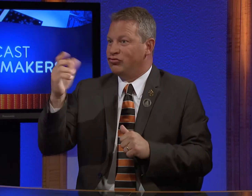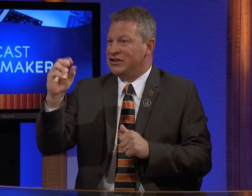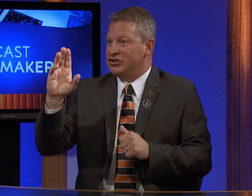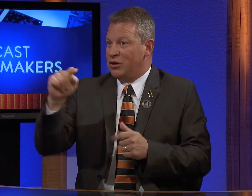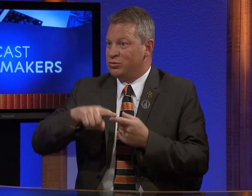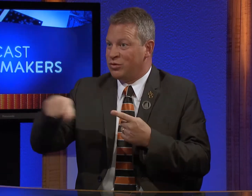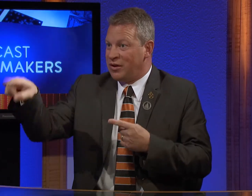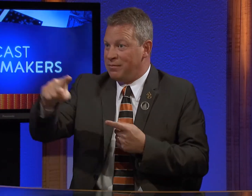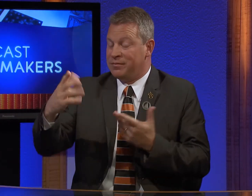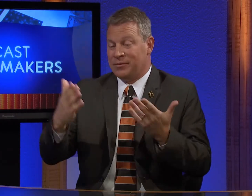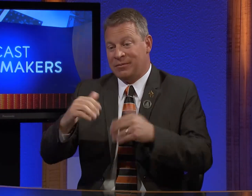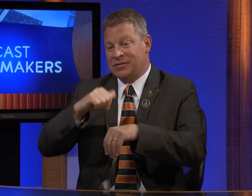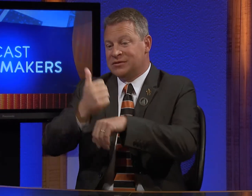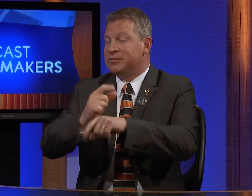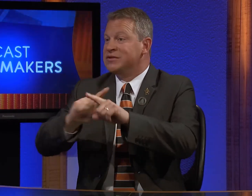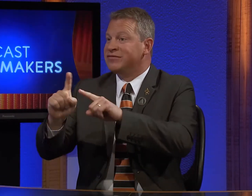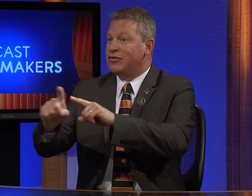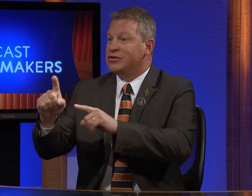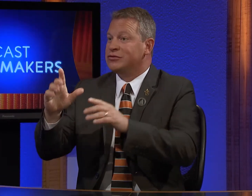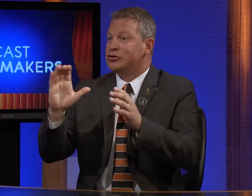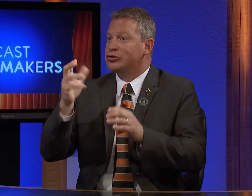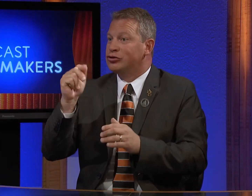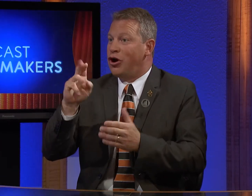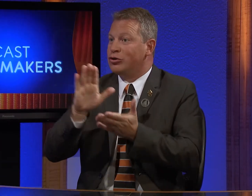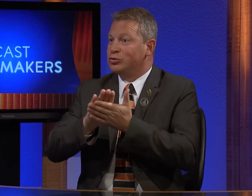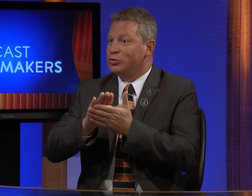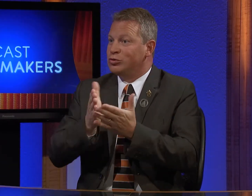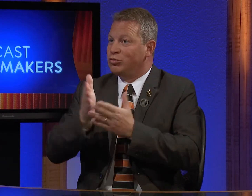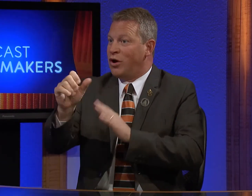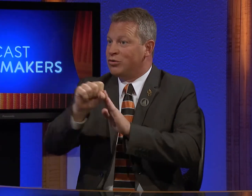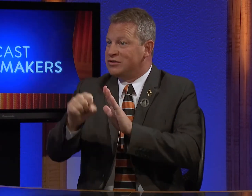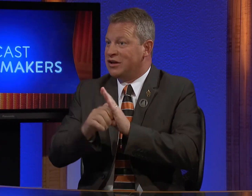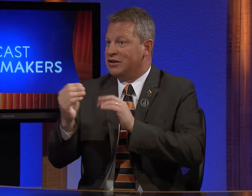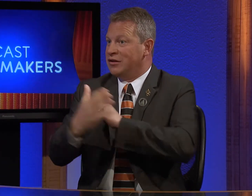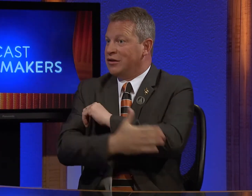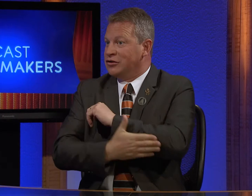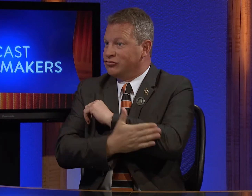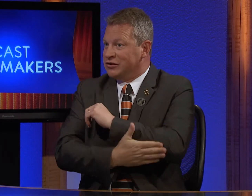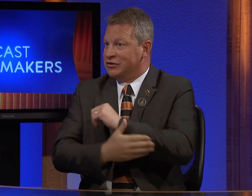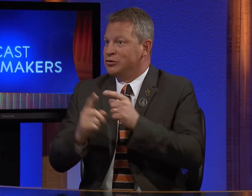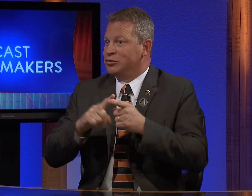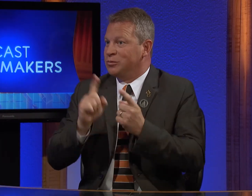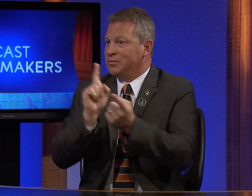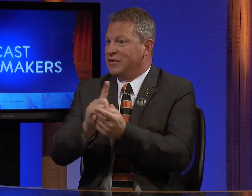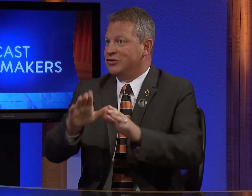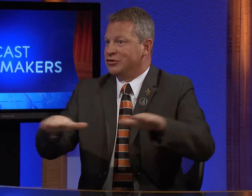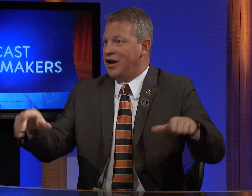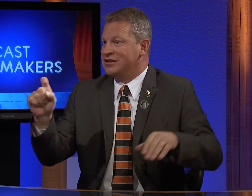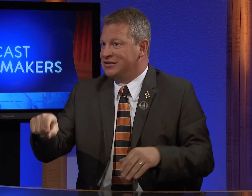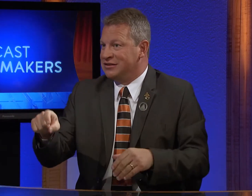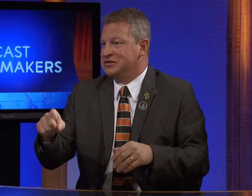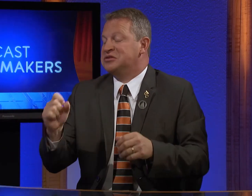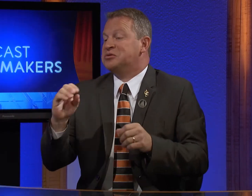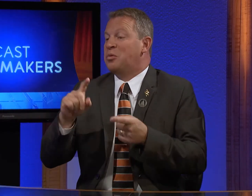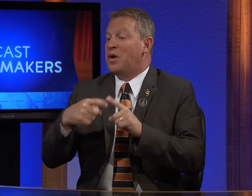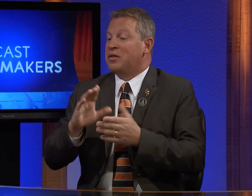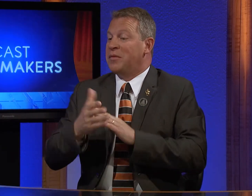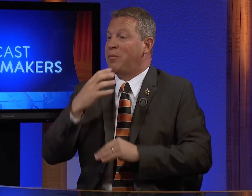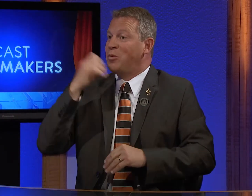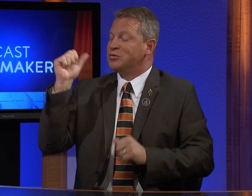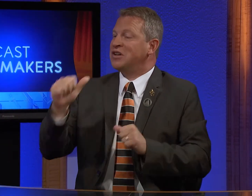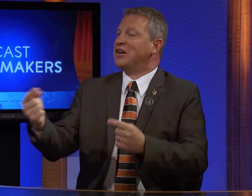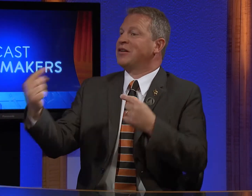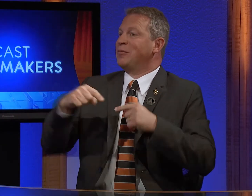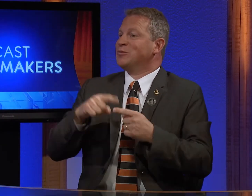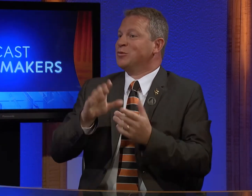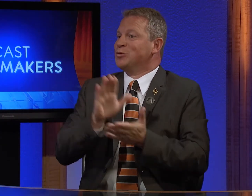close to home. How can we best reach out to those children? Maybe by establishing some charter schools within the state and the